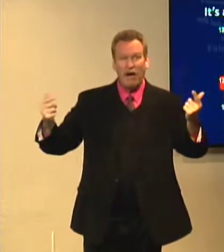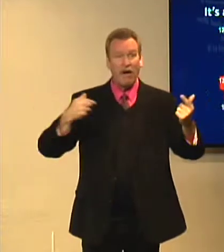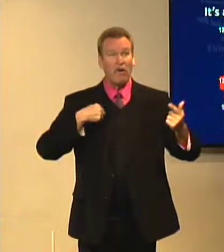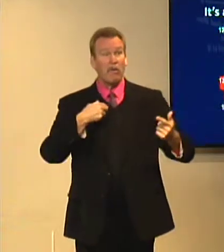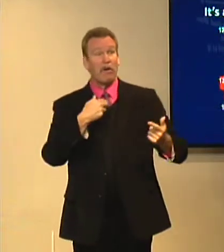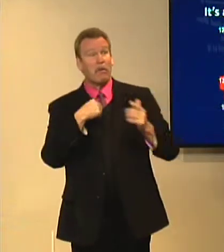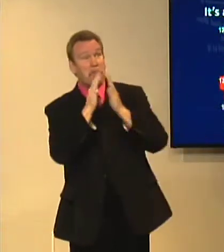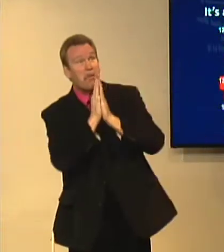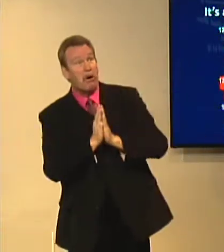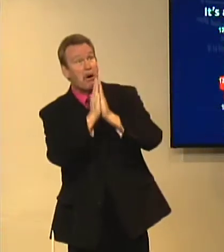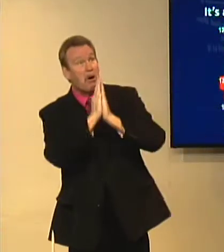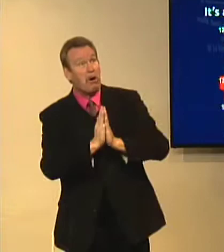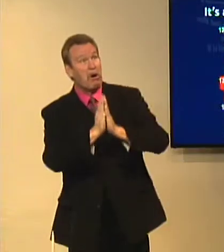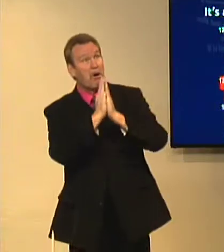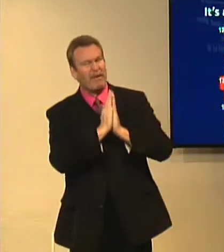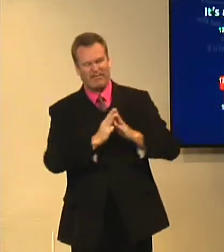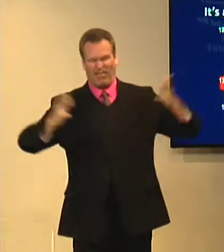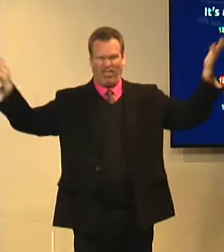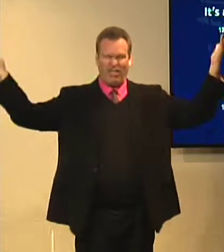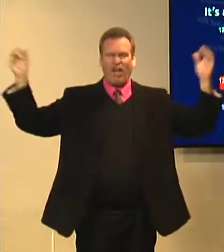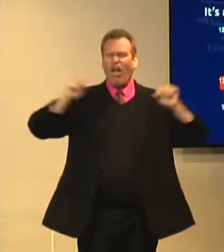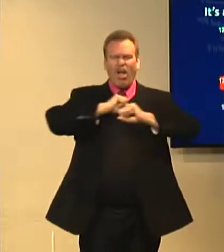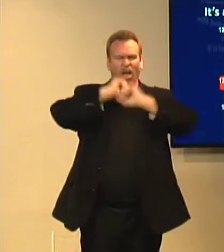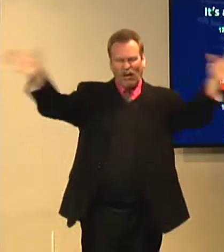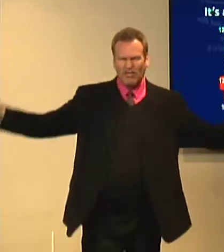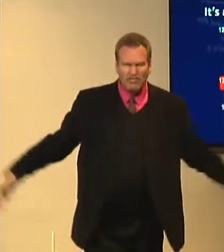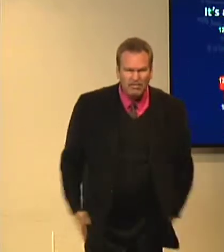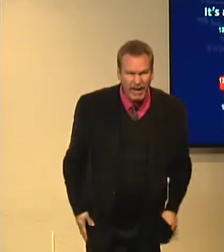Christ was not raised from the dead. Your prayers are worthless.